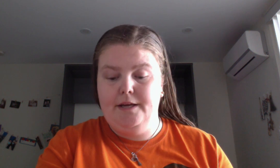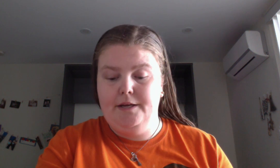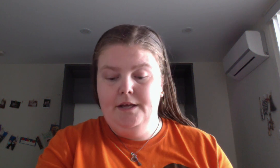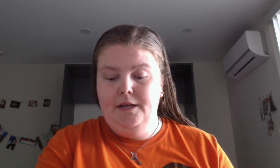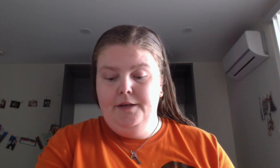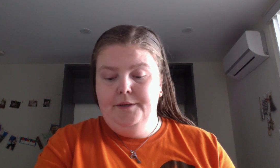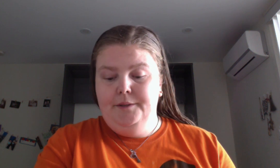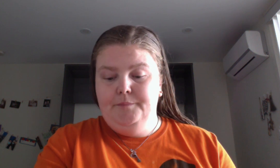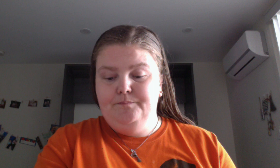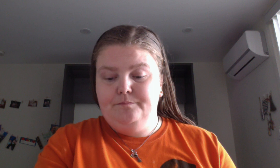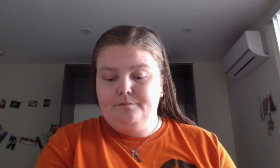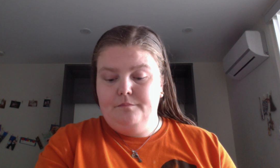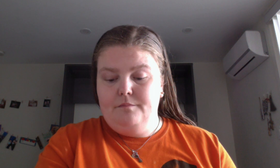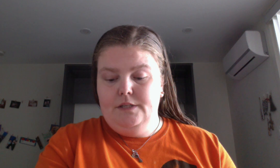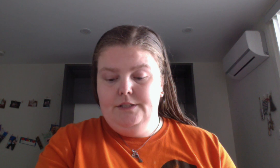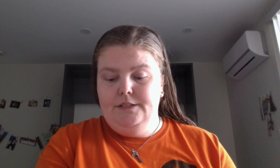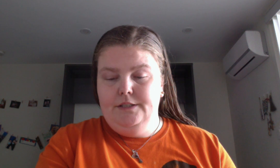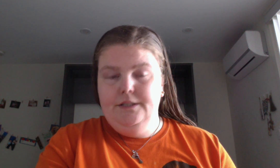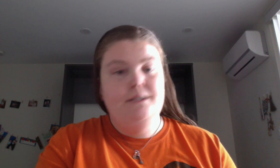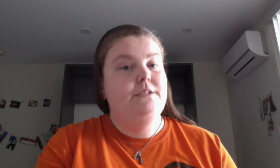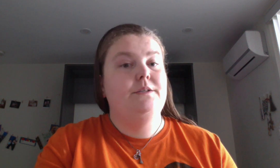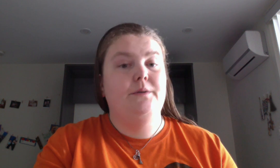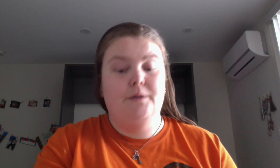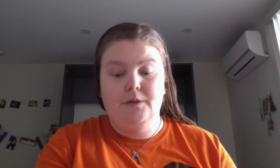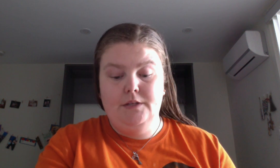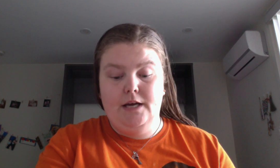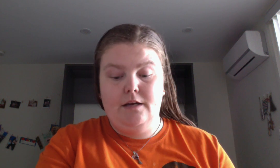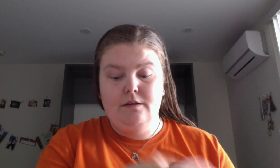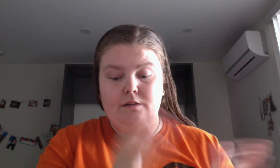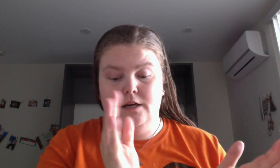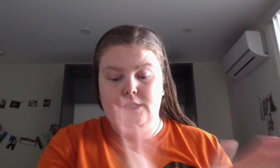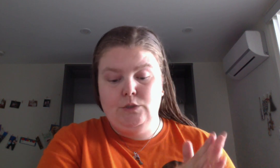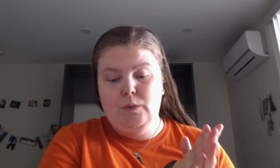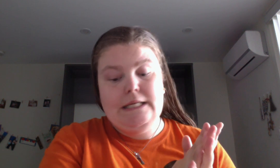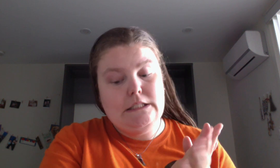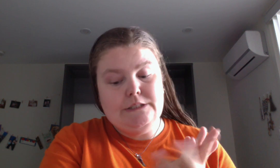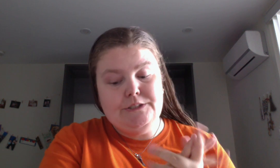so yeah Twinning's